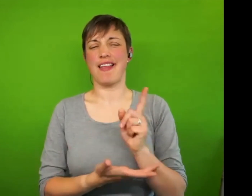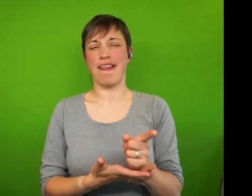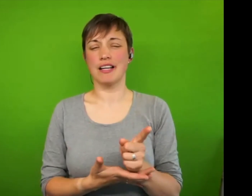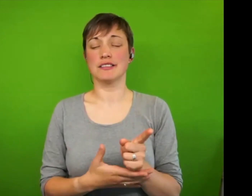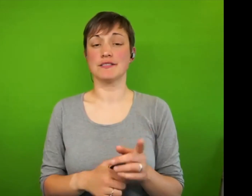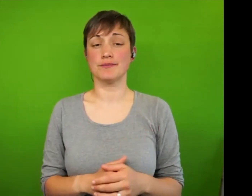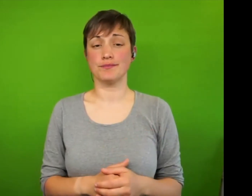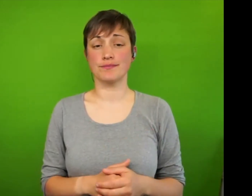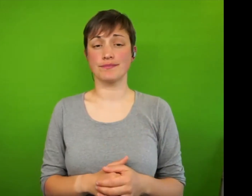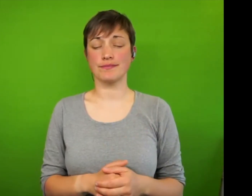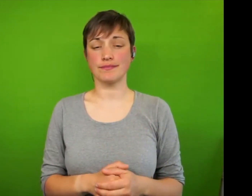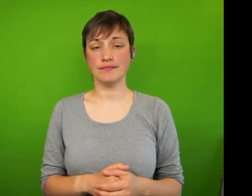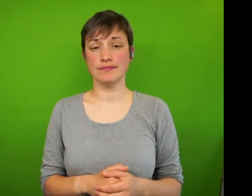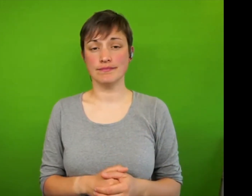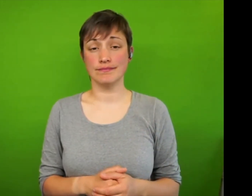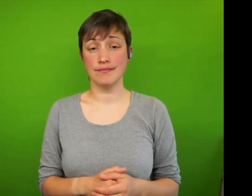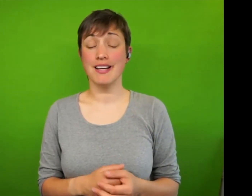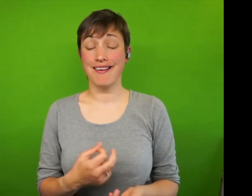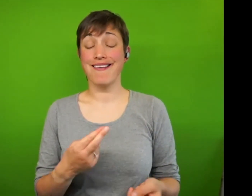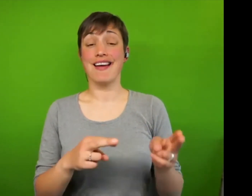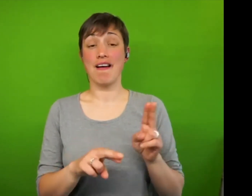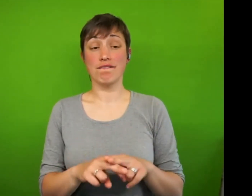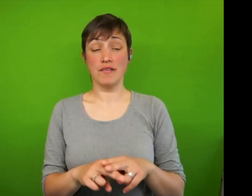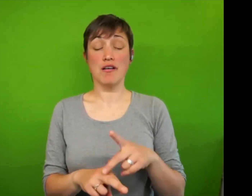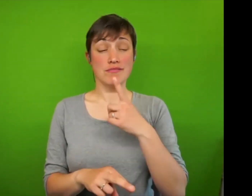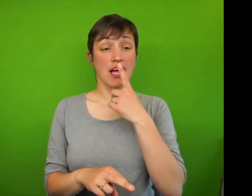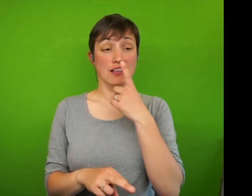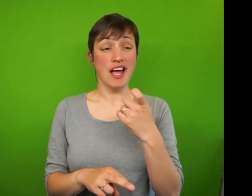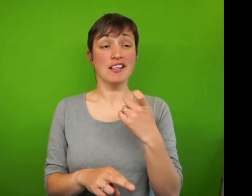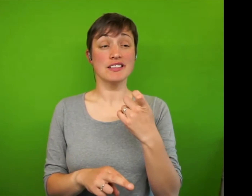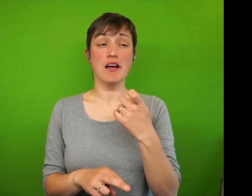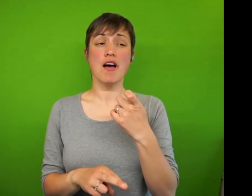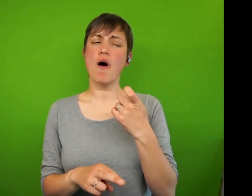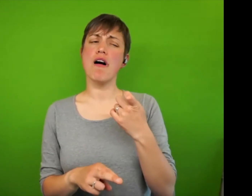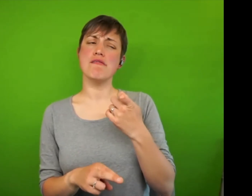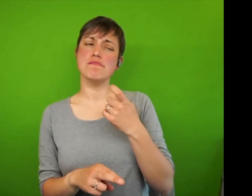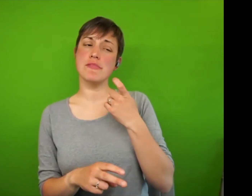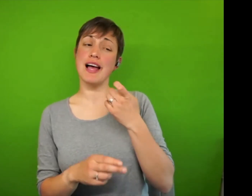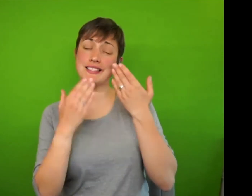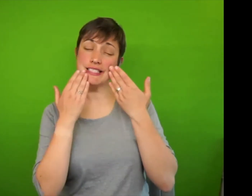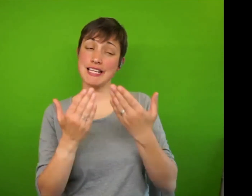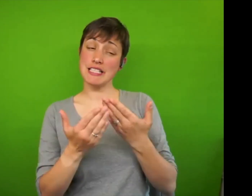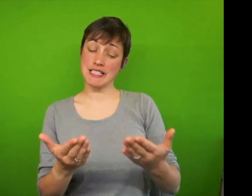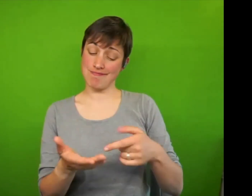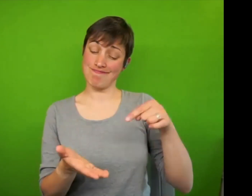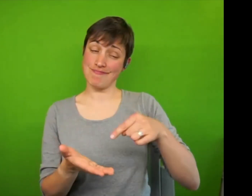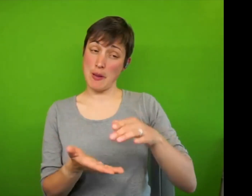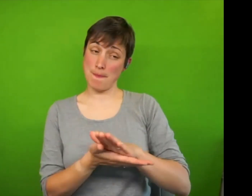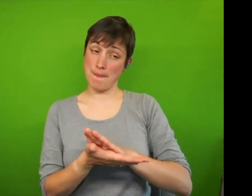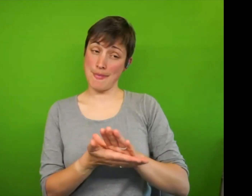might be having, if you can get them in through that, and what it means to be treated with dignity, and